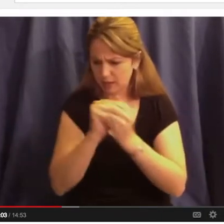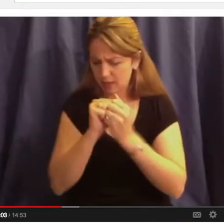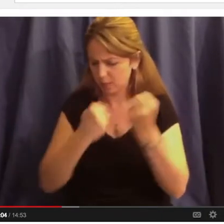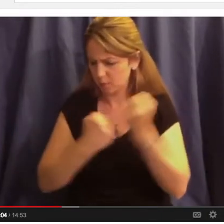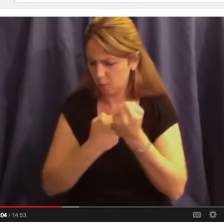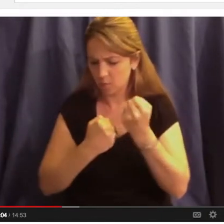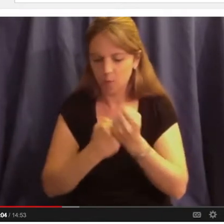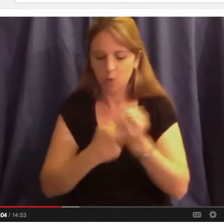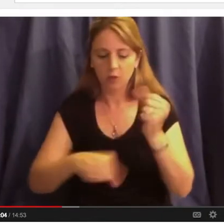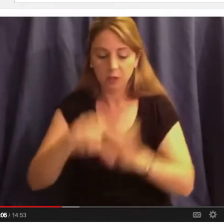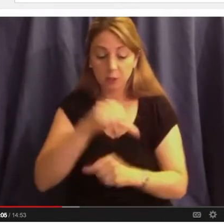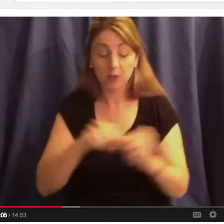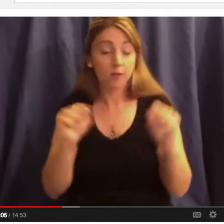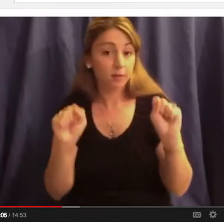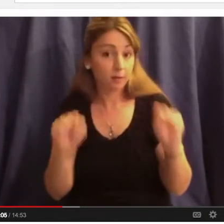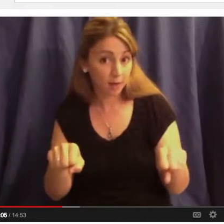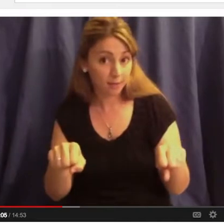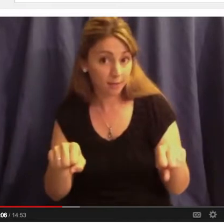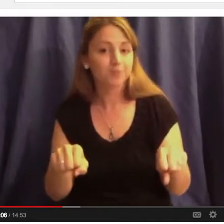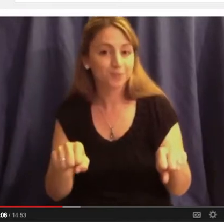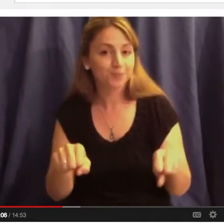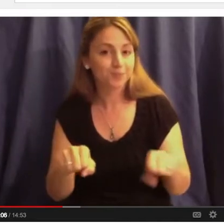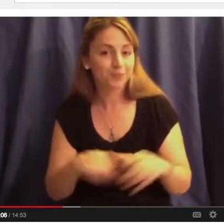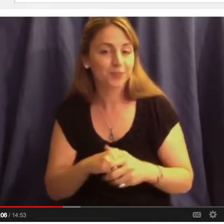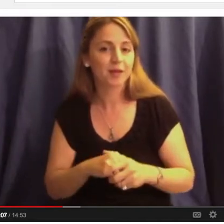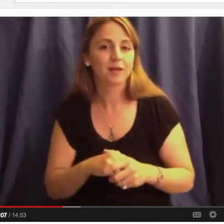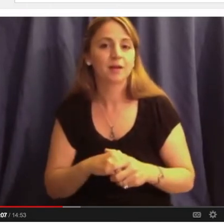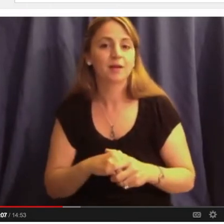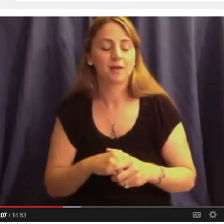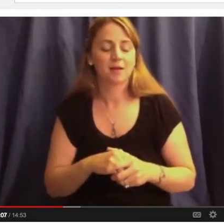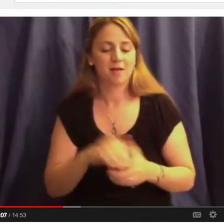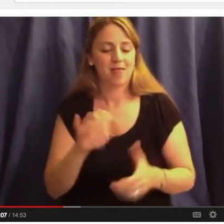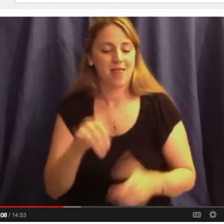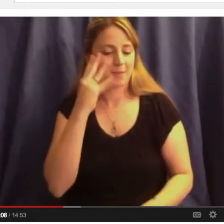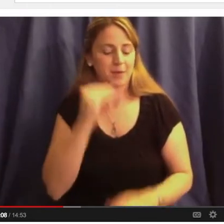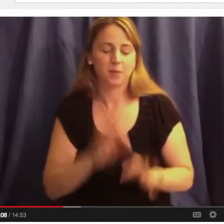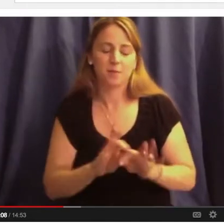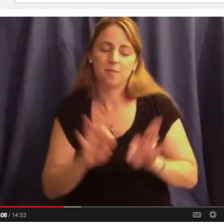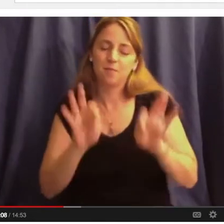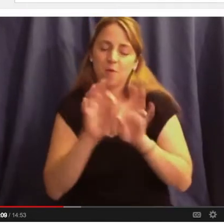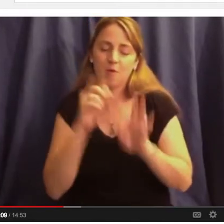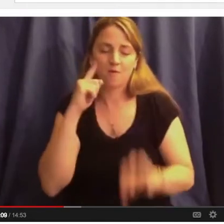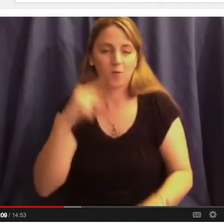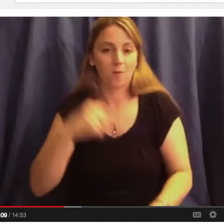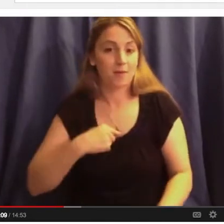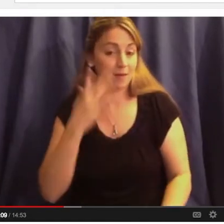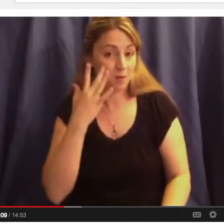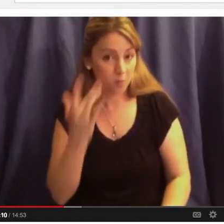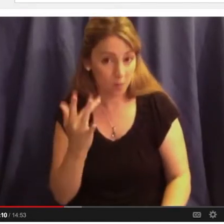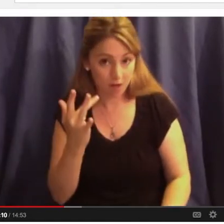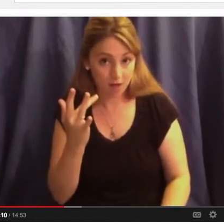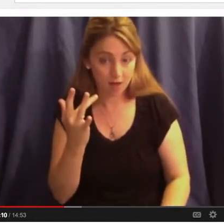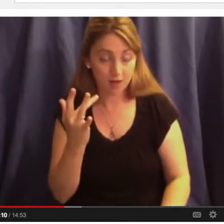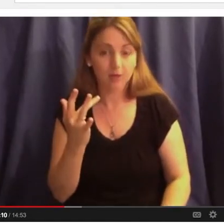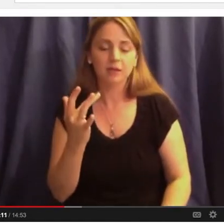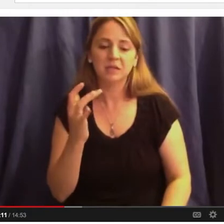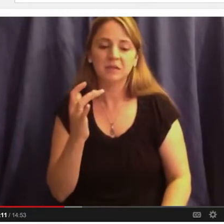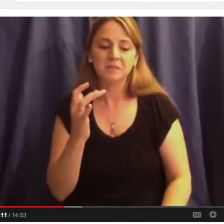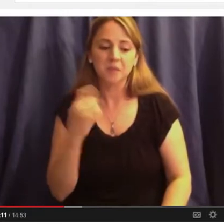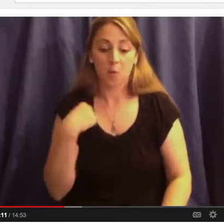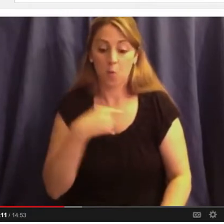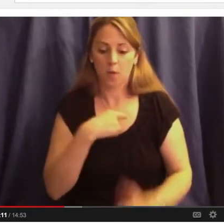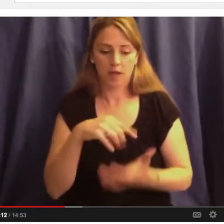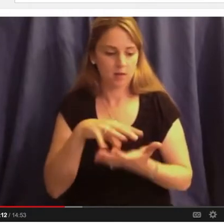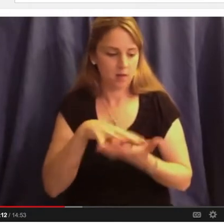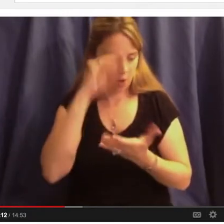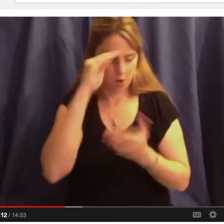Now, what is especially important about that experience for me is this. We found that we could do a lot in the